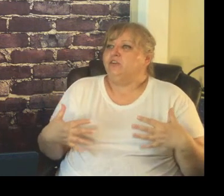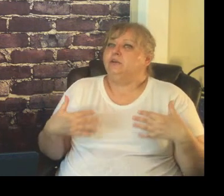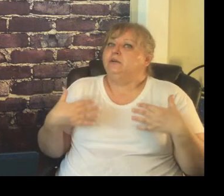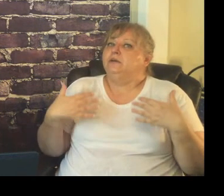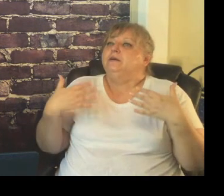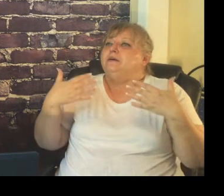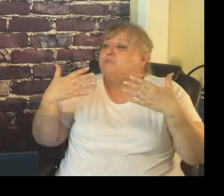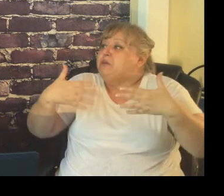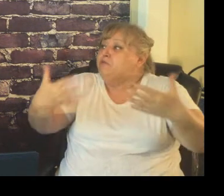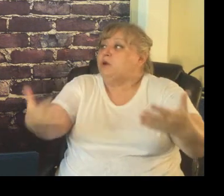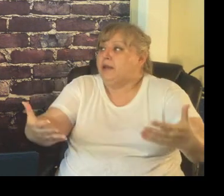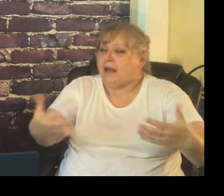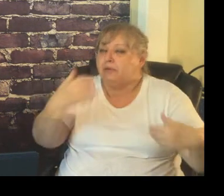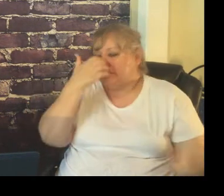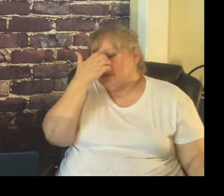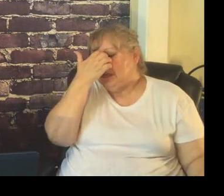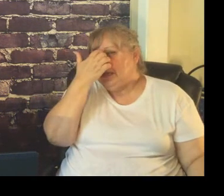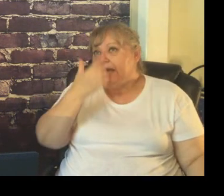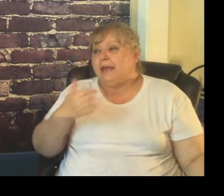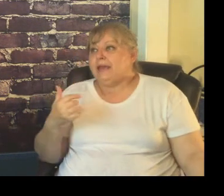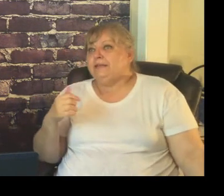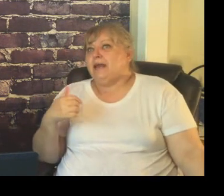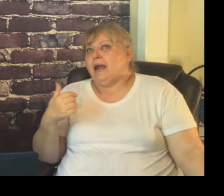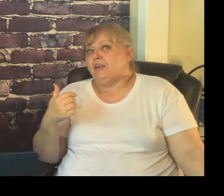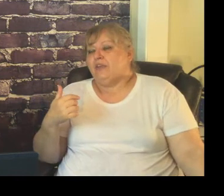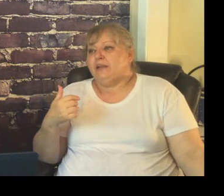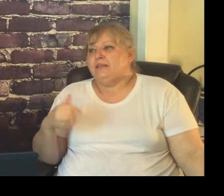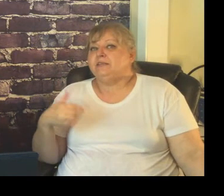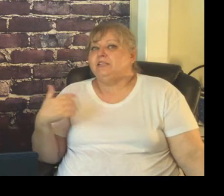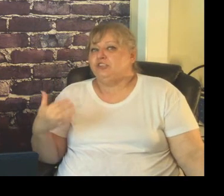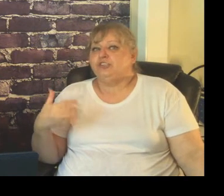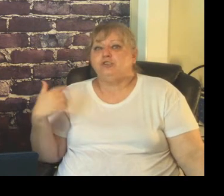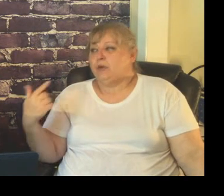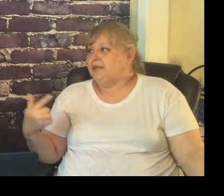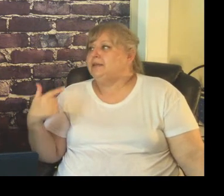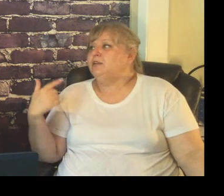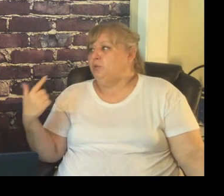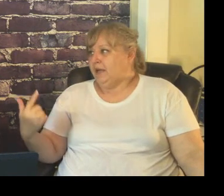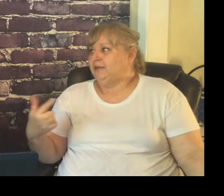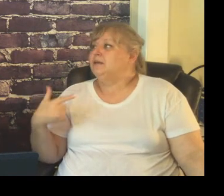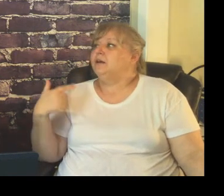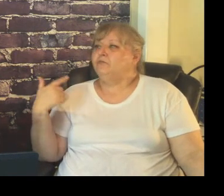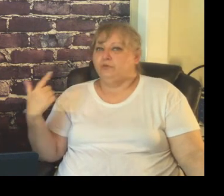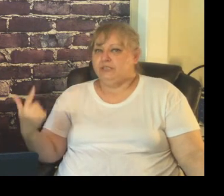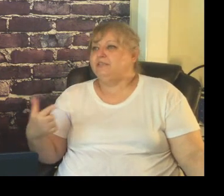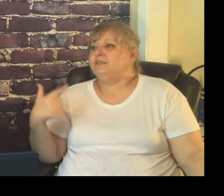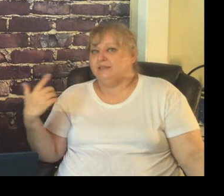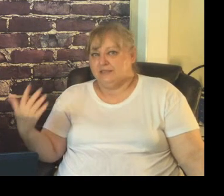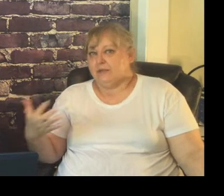before it happens and the other thing is it's just training the brain of routines and steps